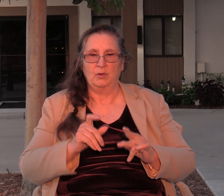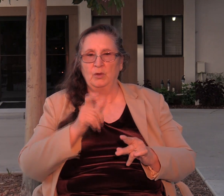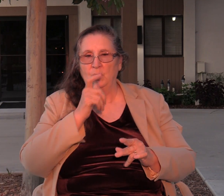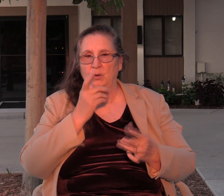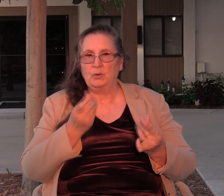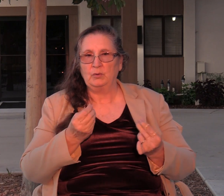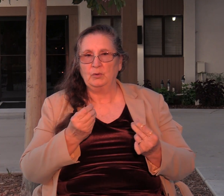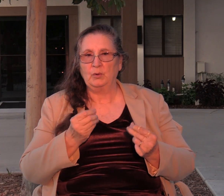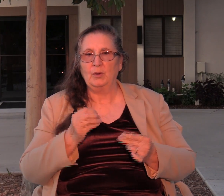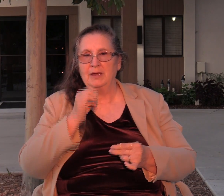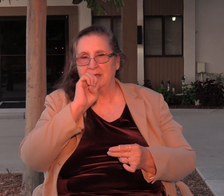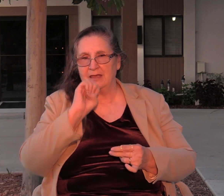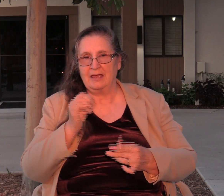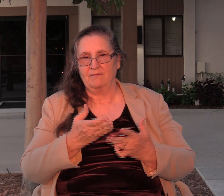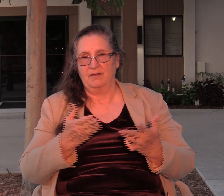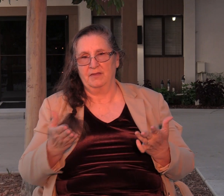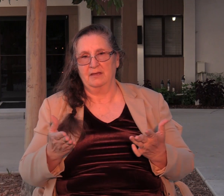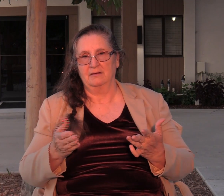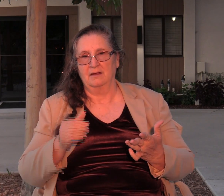it took three years we're told